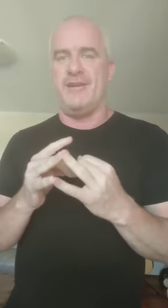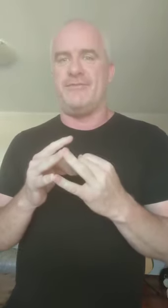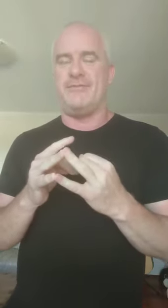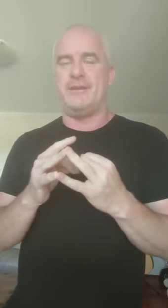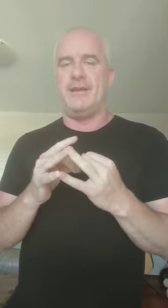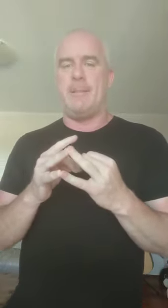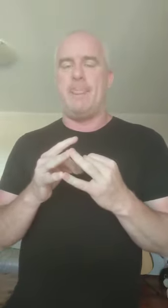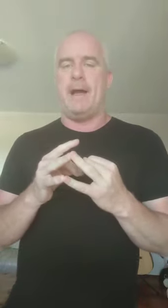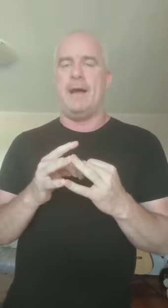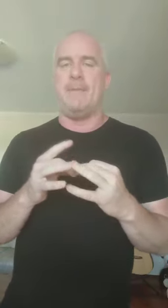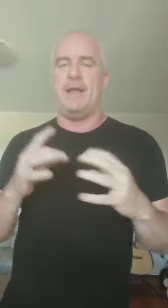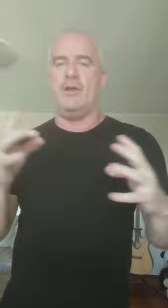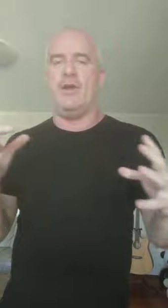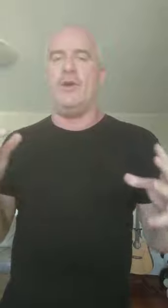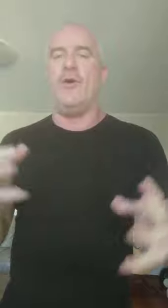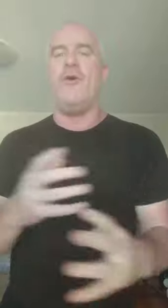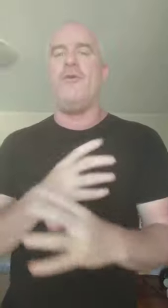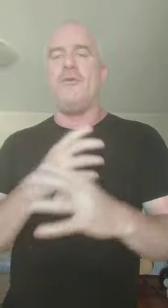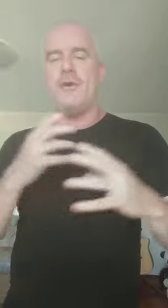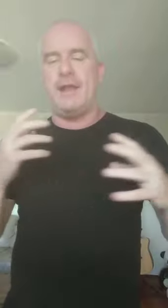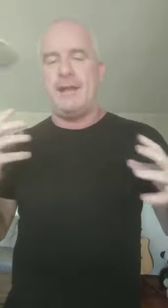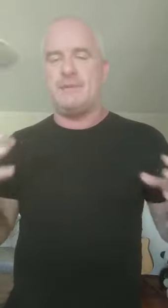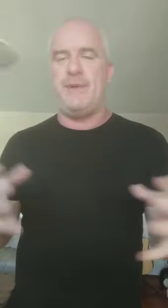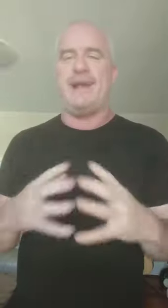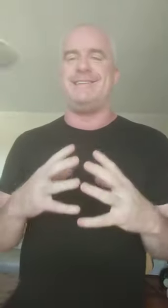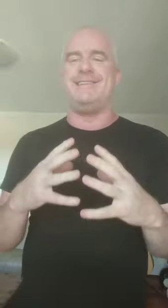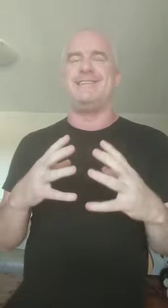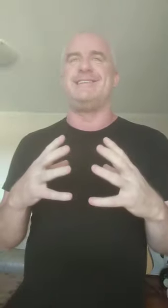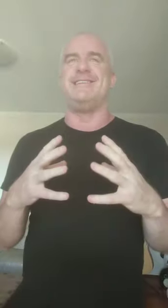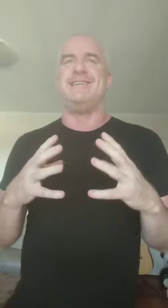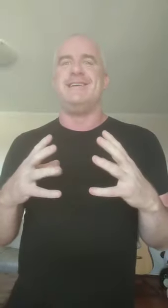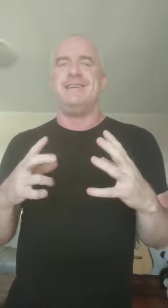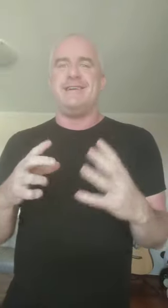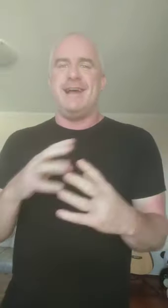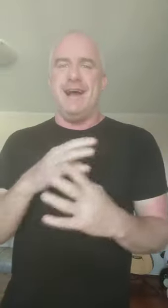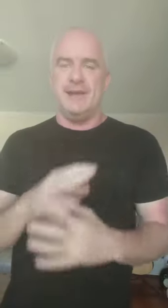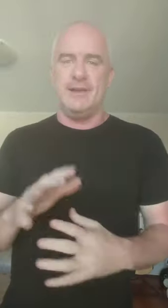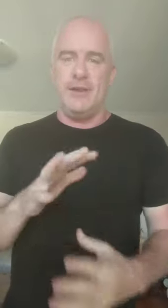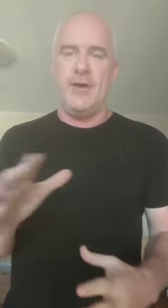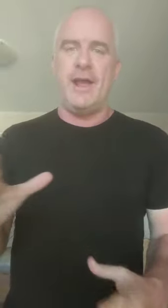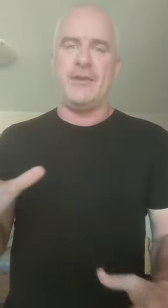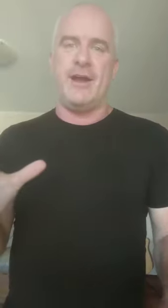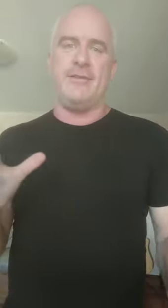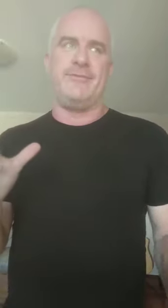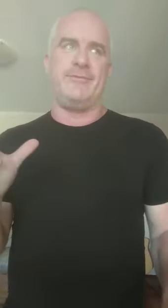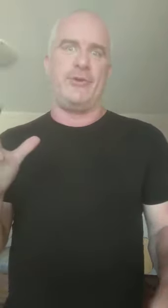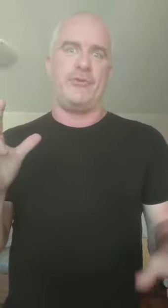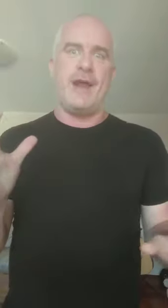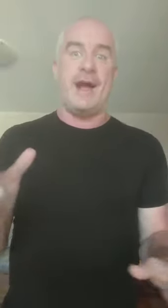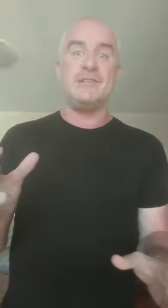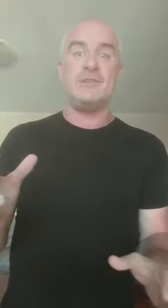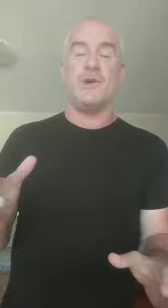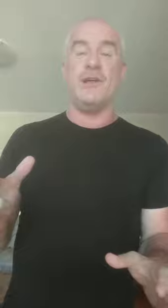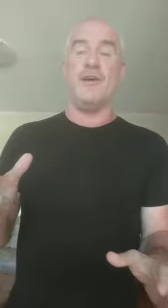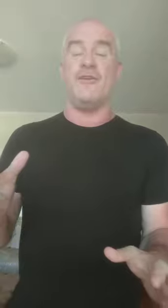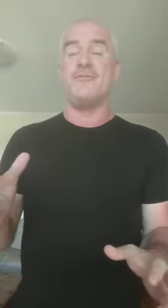enough? And it all comes back to this underlying kind of groundswell of